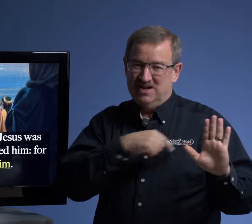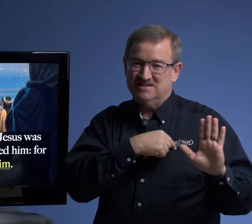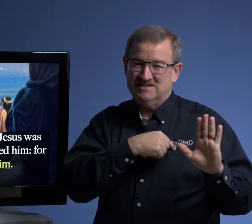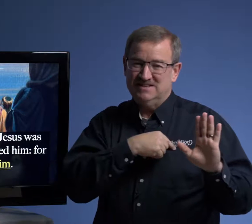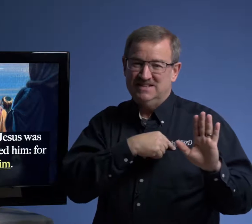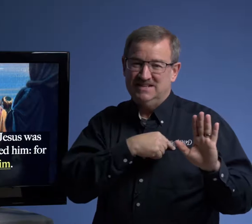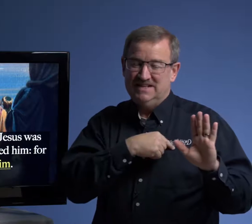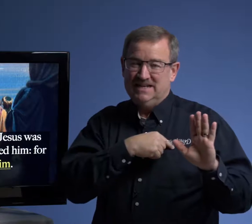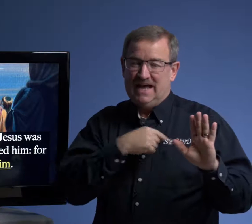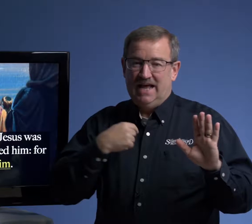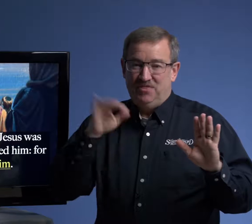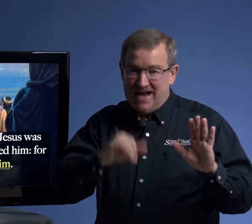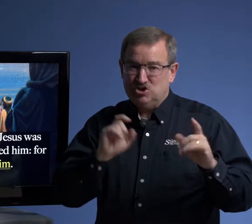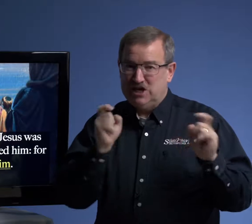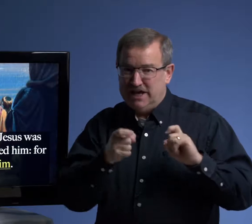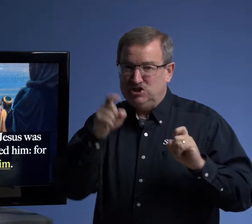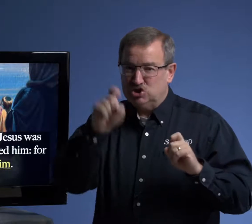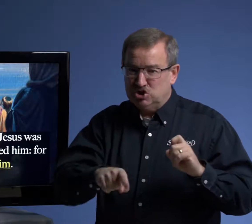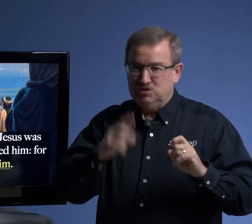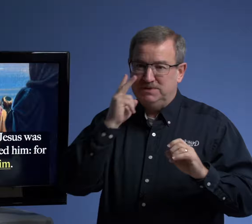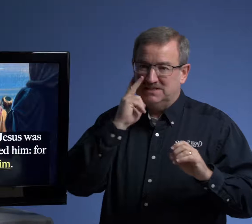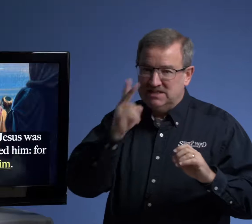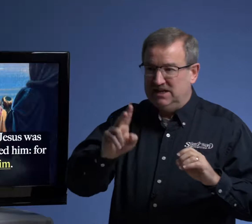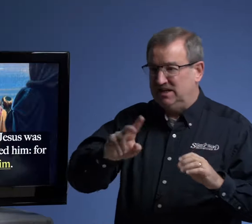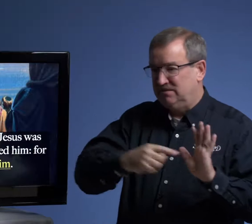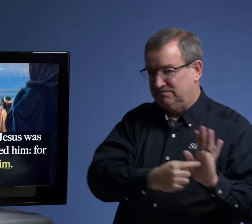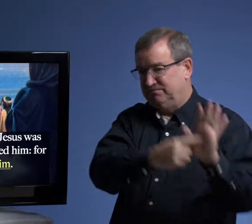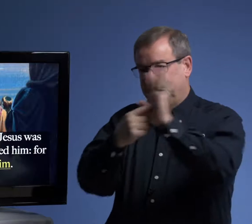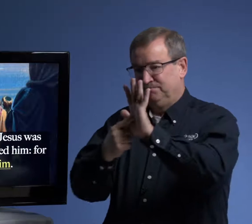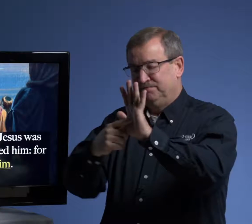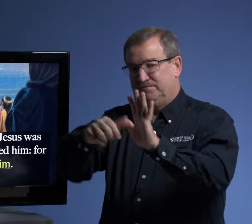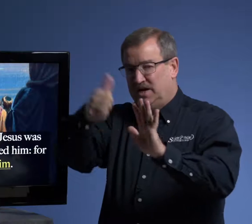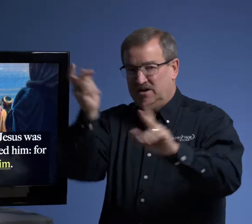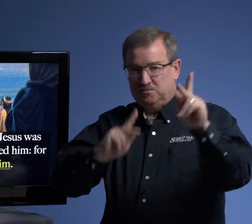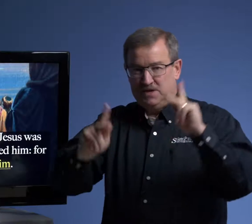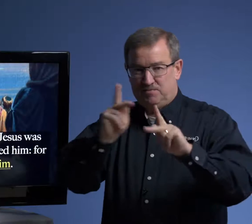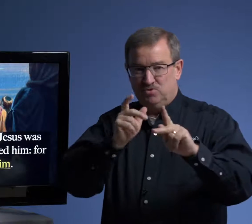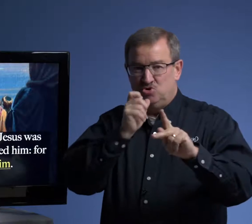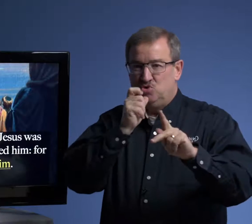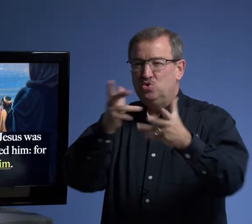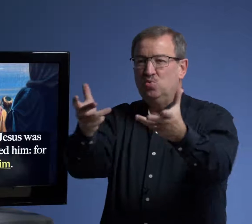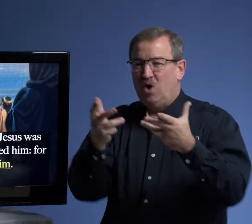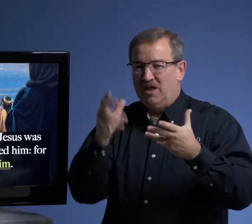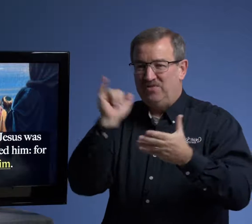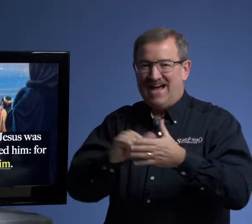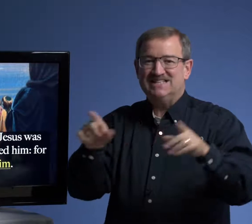us. And that change should be seen by other people who want that